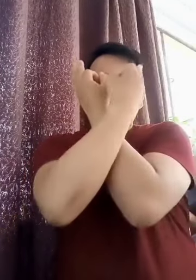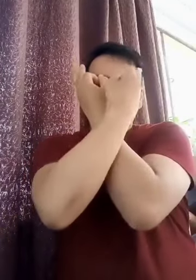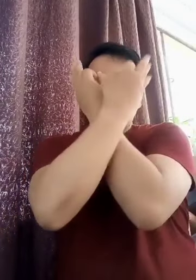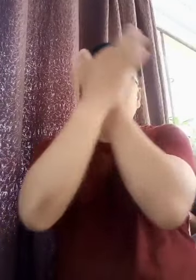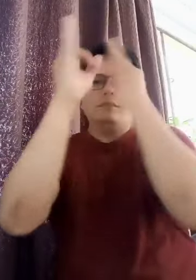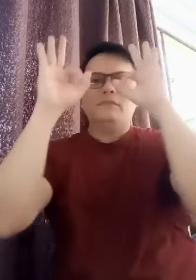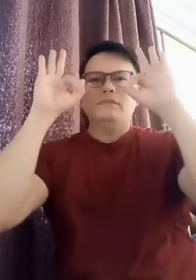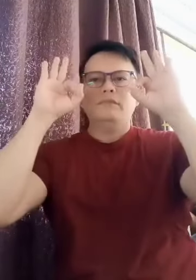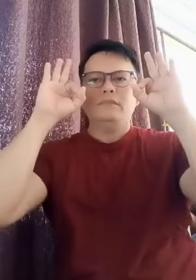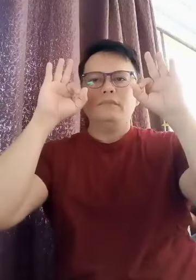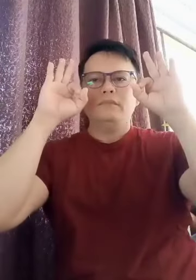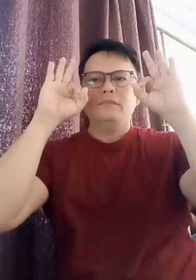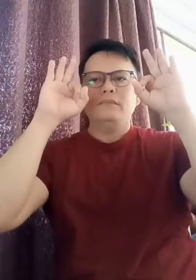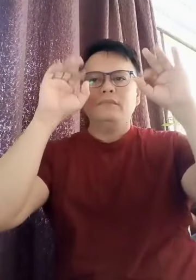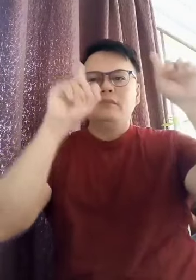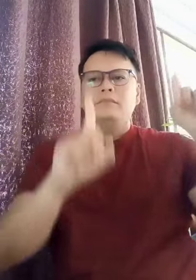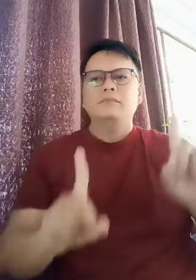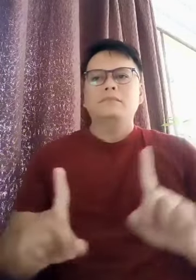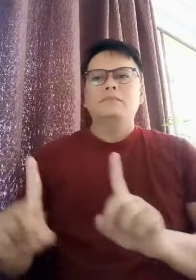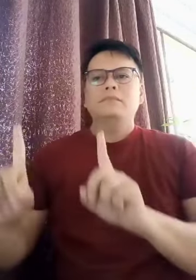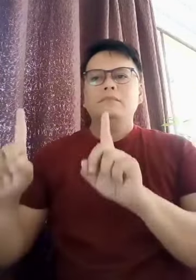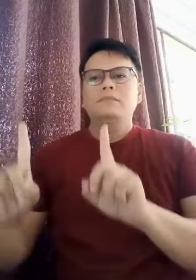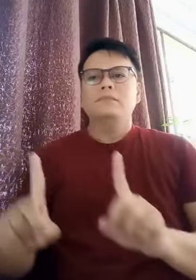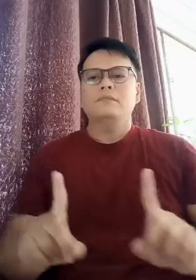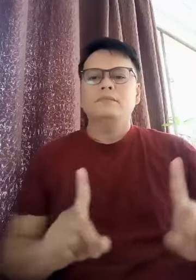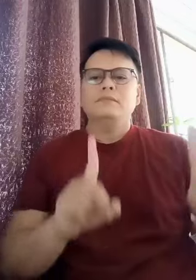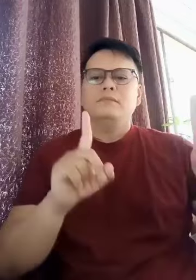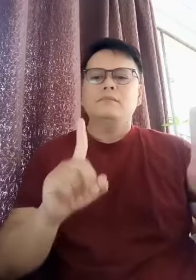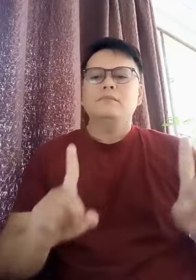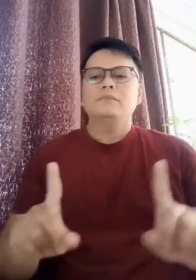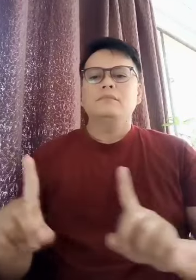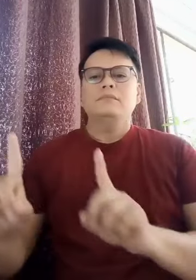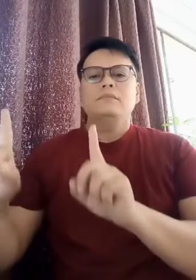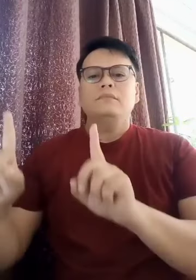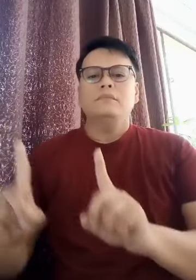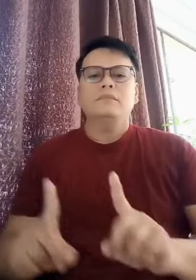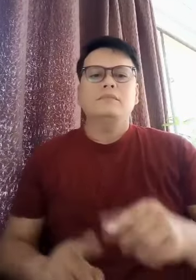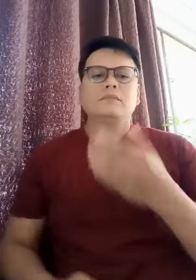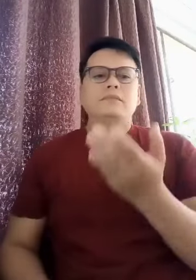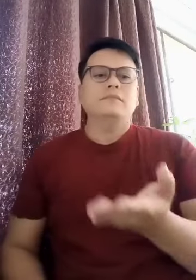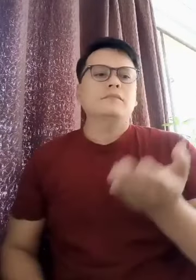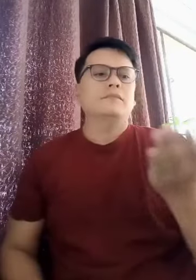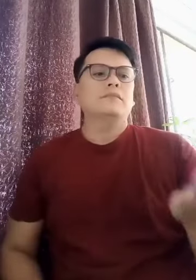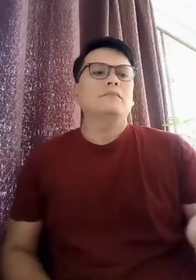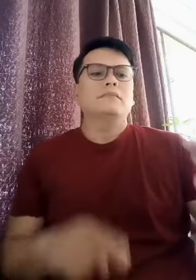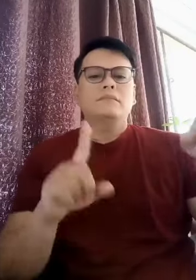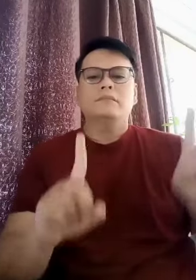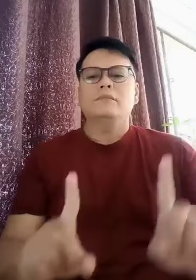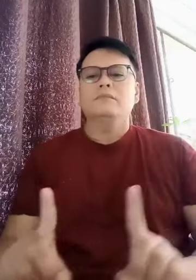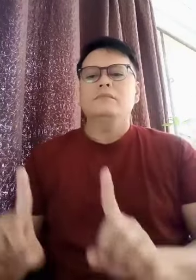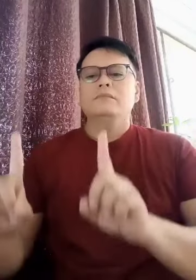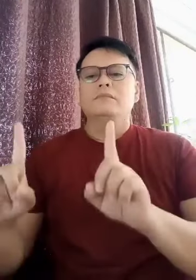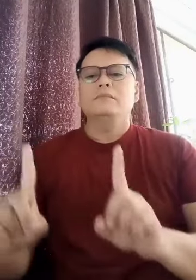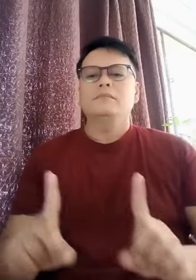cause I am free, free to do the things I want to do,